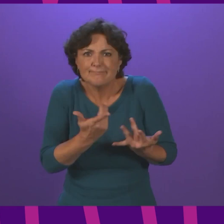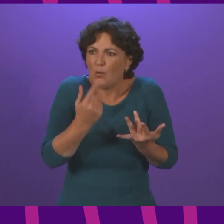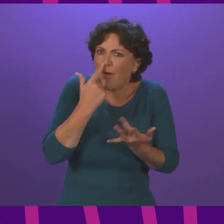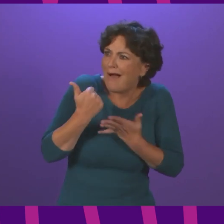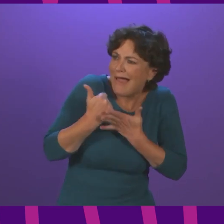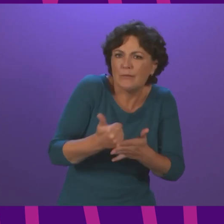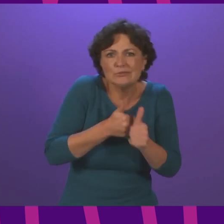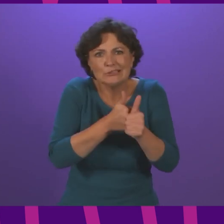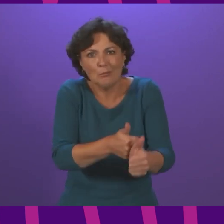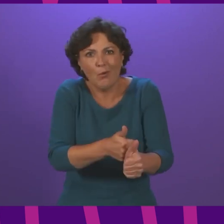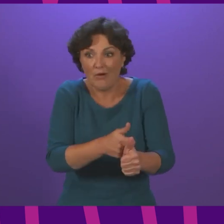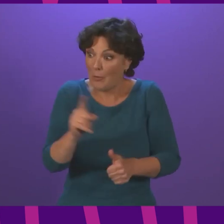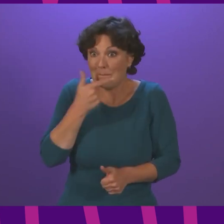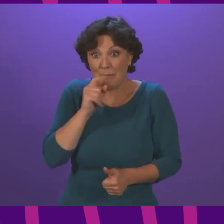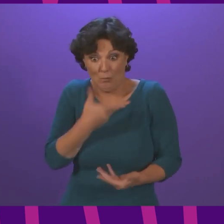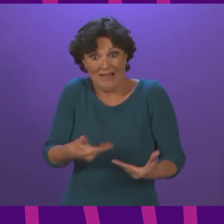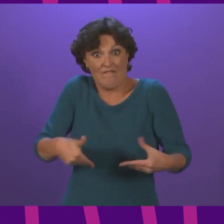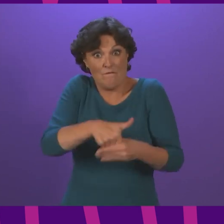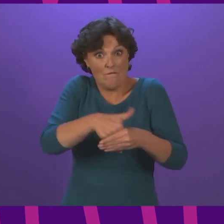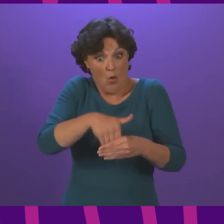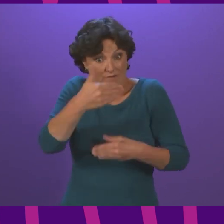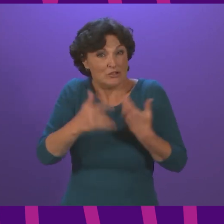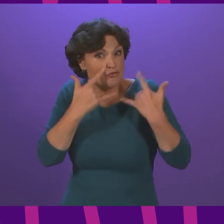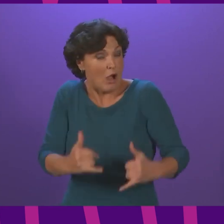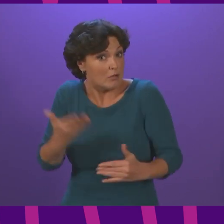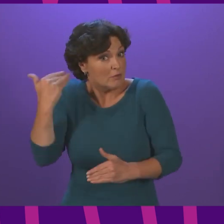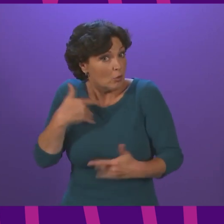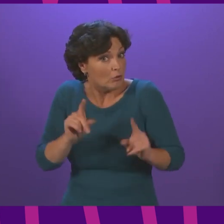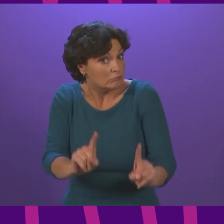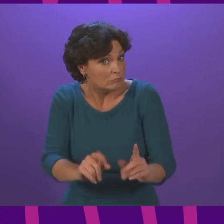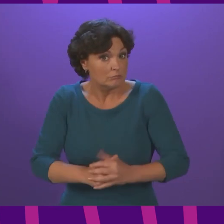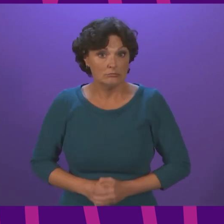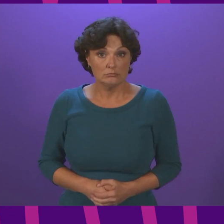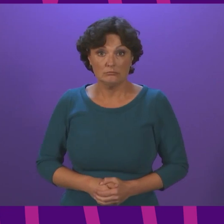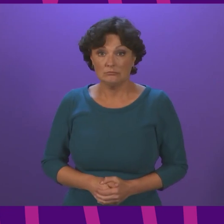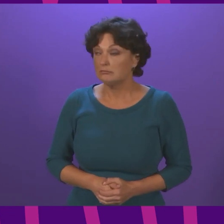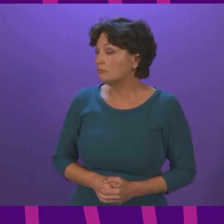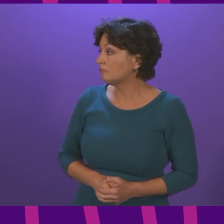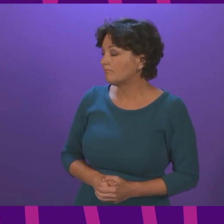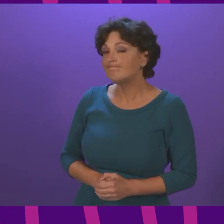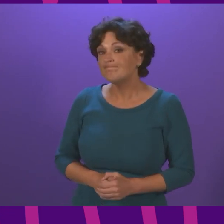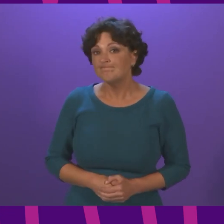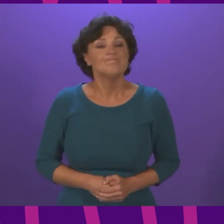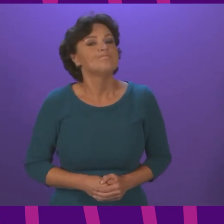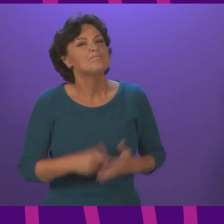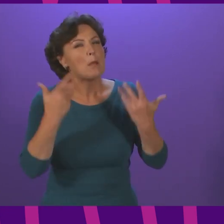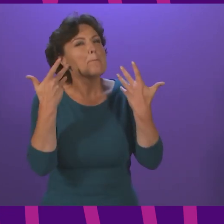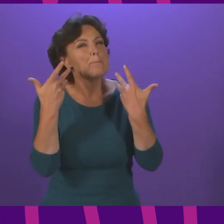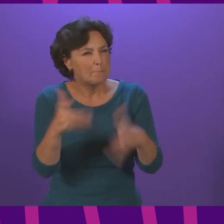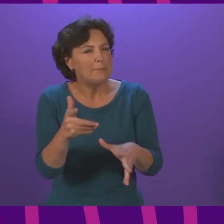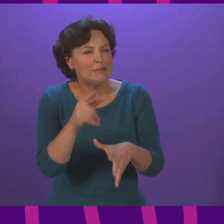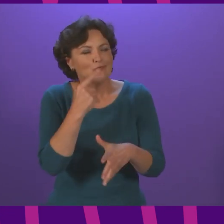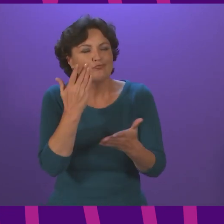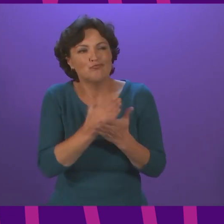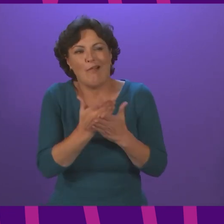disadvantaged during the rollout of the certification programme First Minister Work is ongoing I think I covered this in